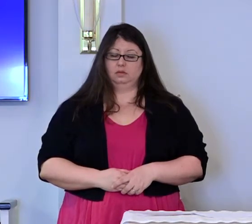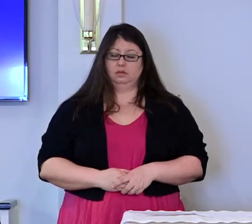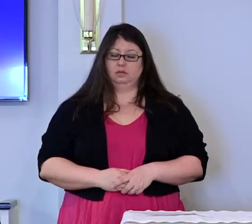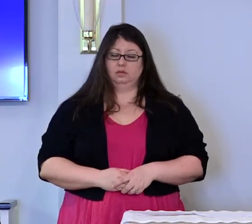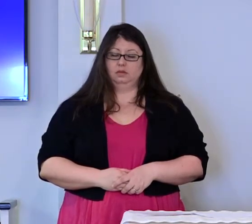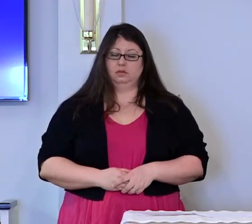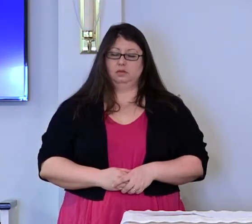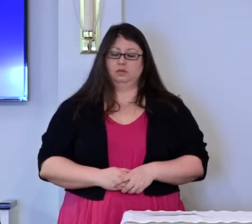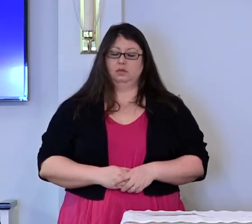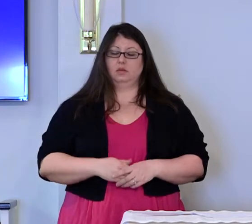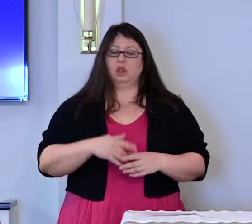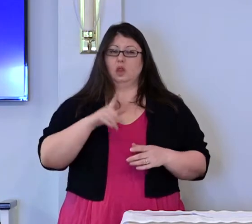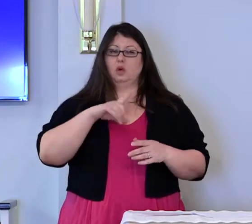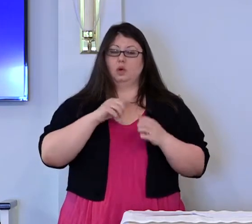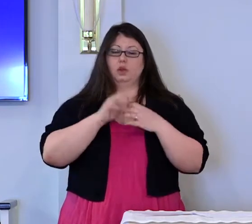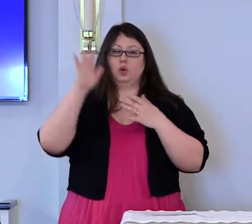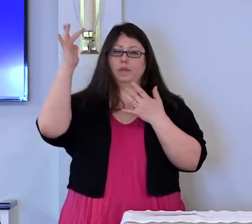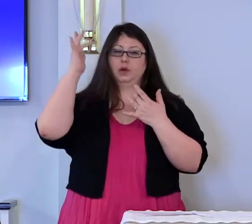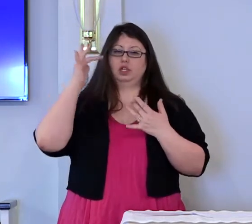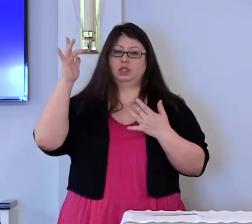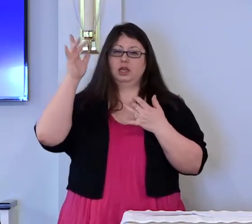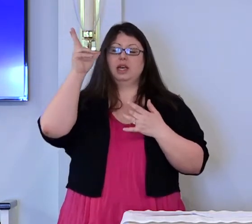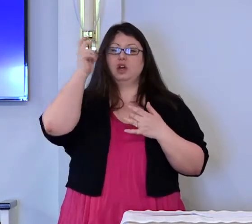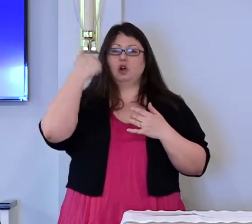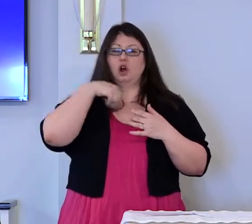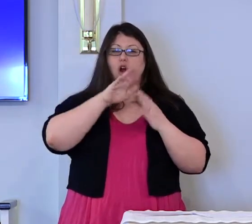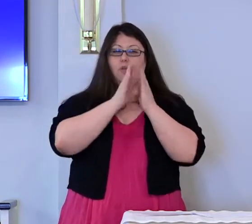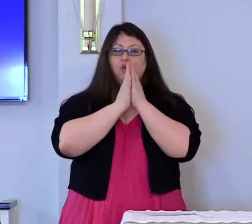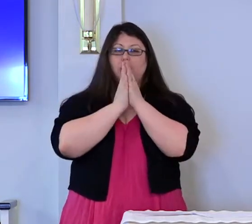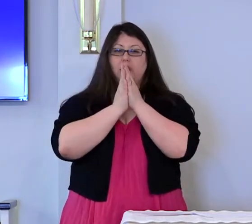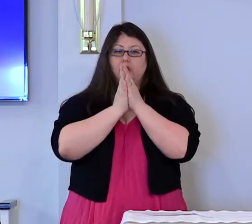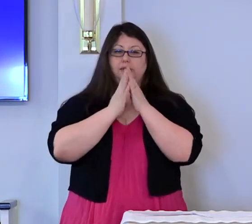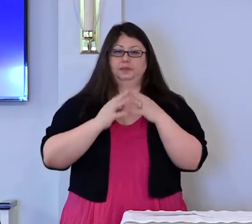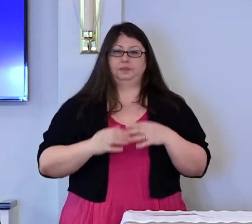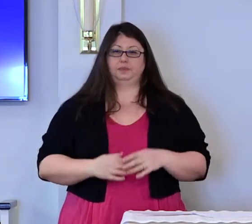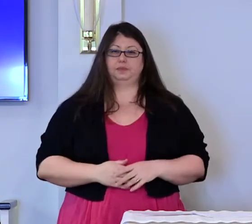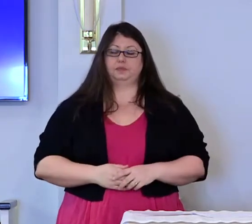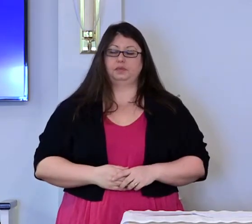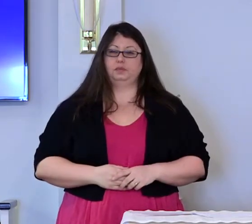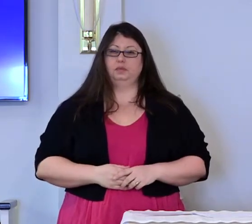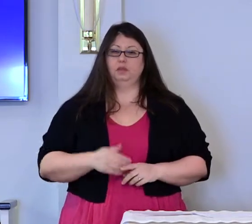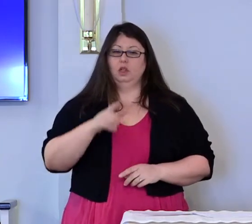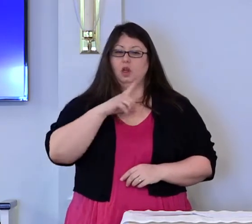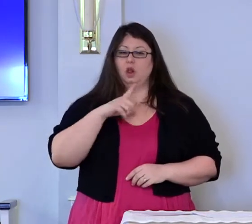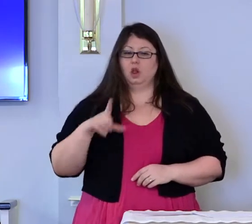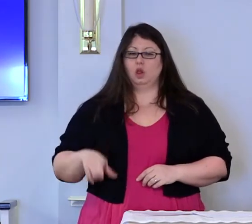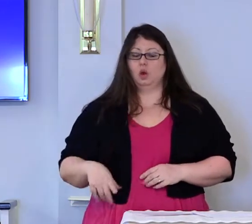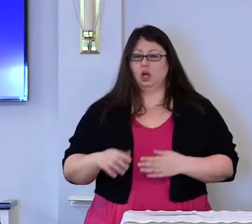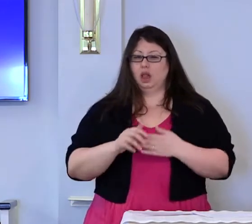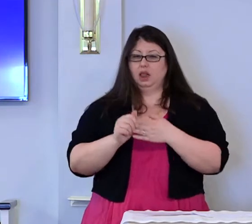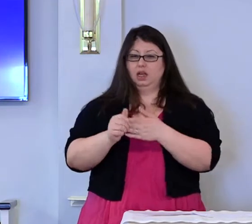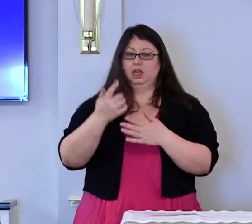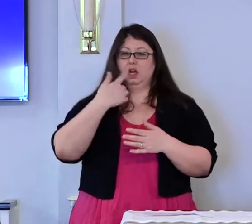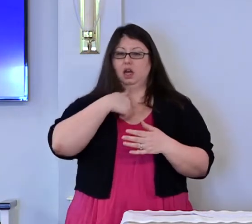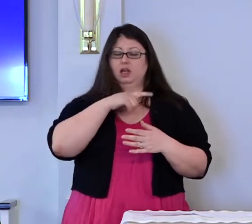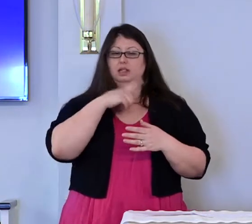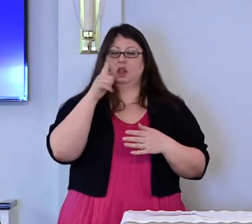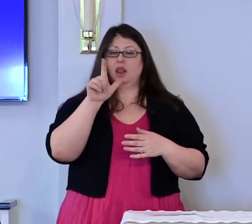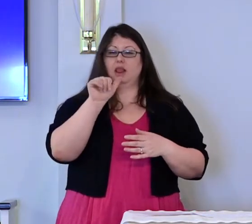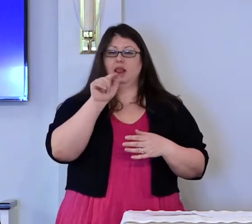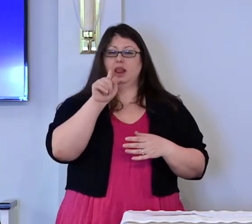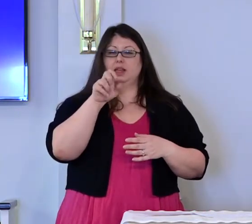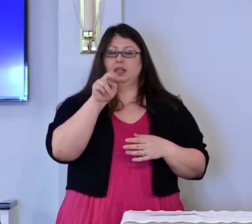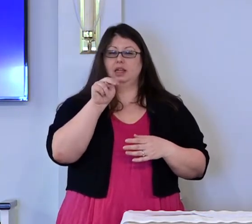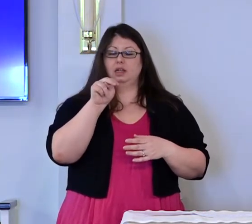Lord, in your mercy, hear our prayer. Lord, lead us on our Lenten walk